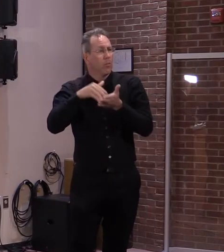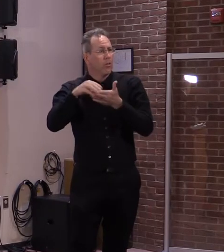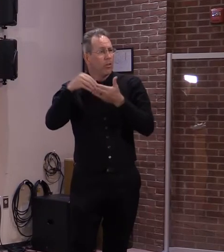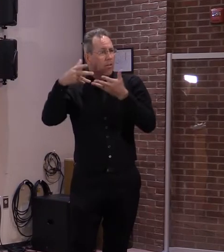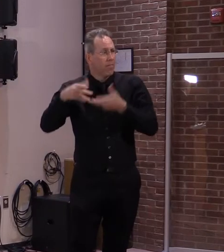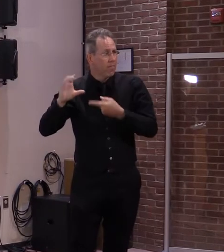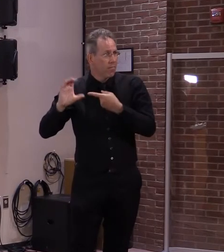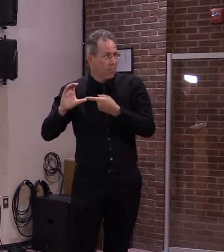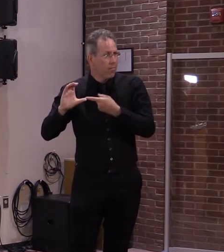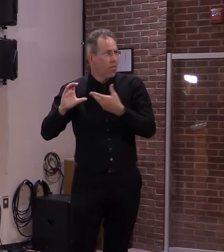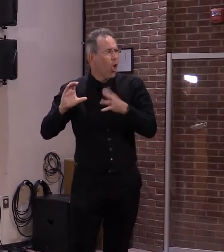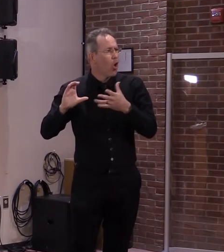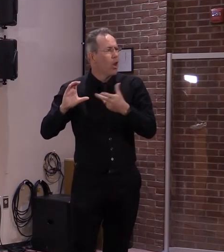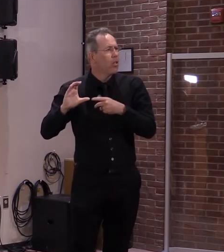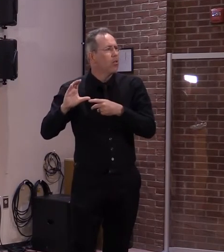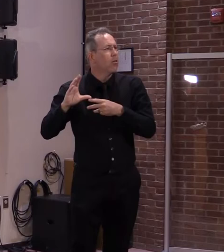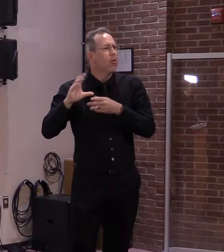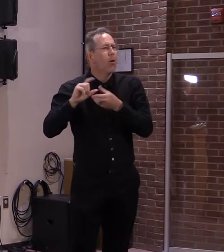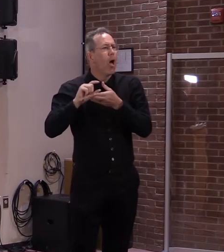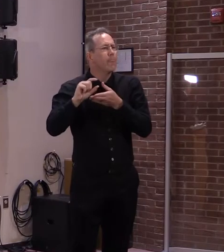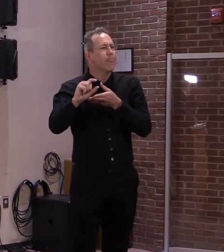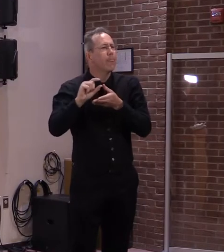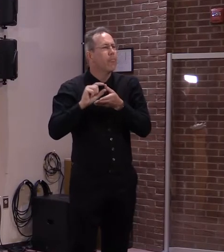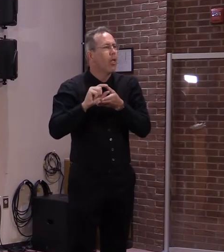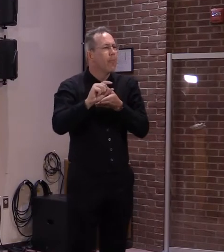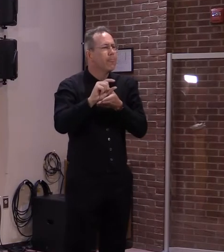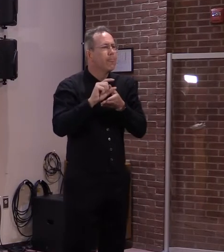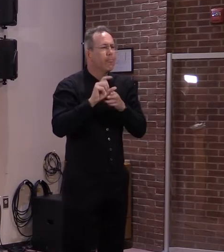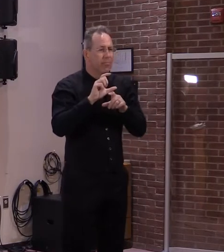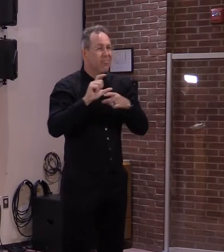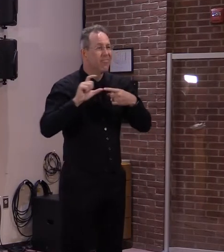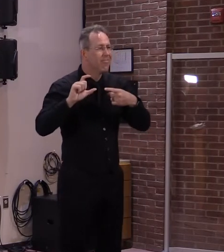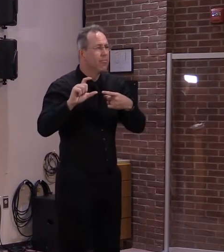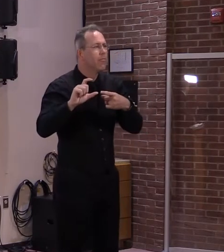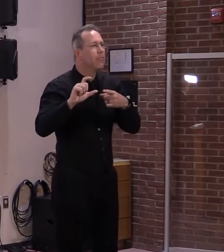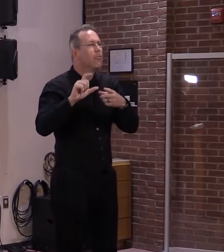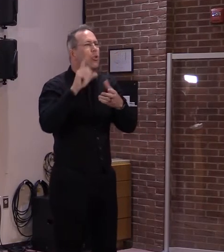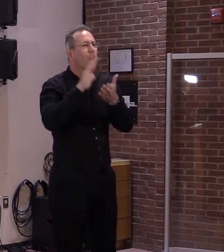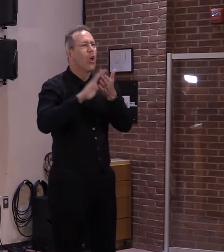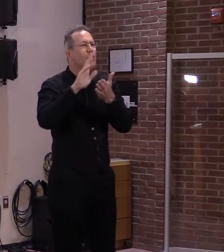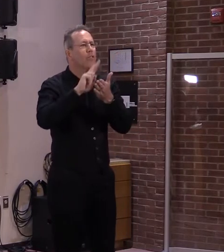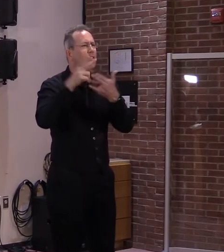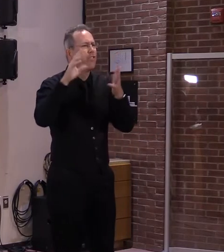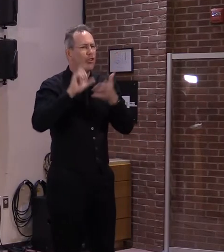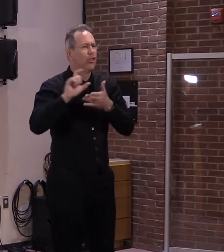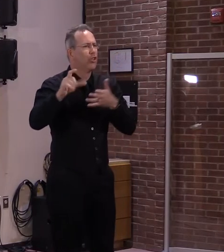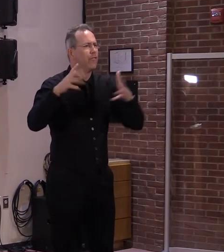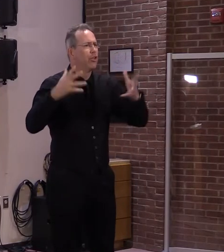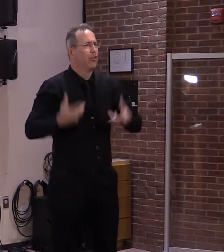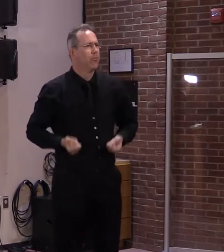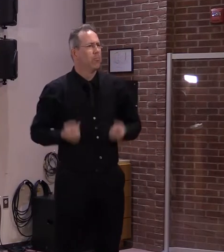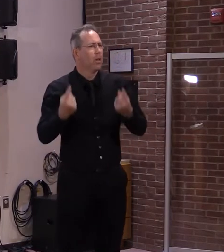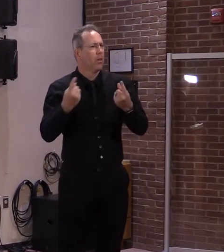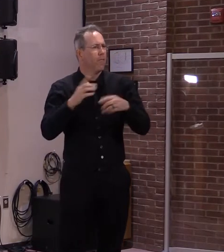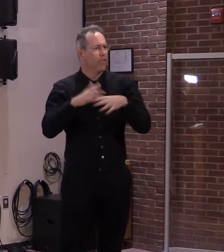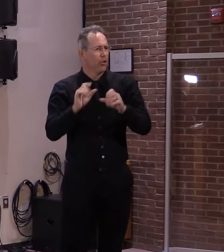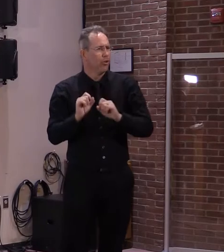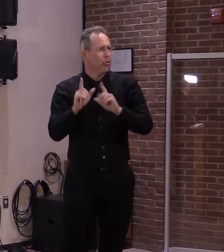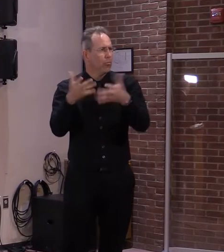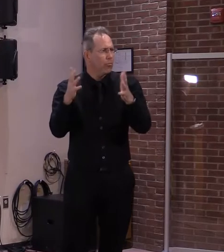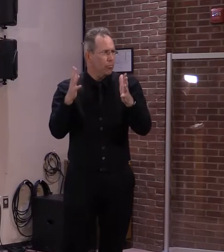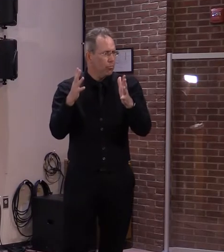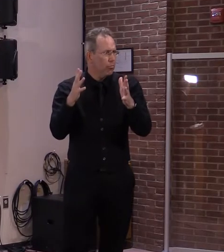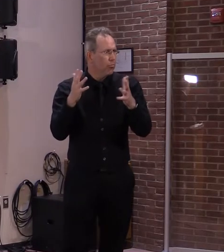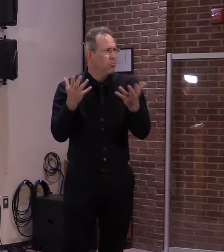for the colleges within that bucket of money as well. it's grown since then, since January.